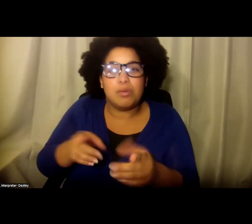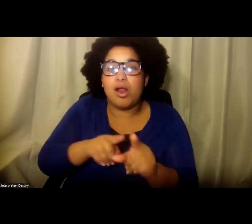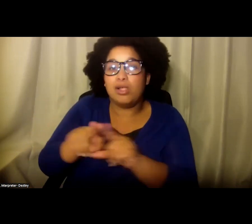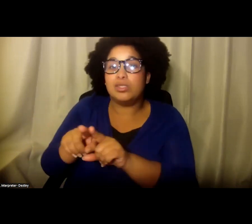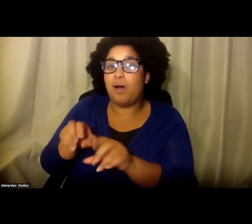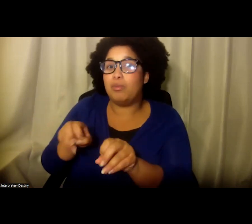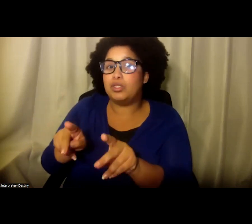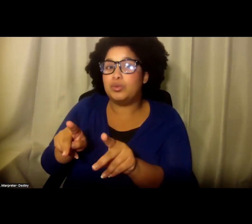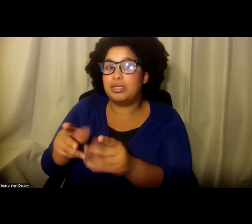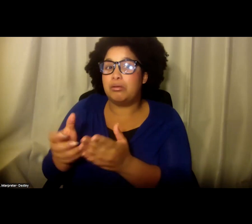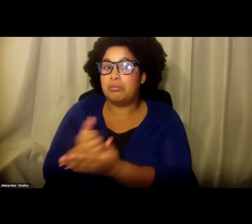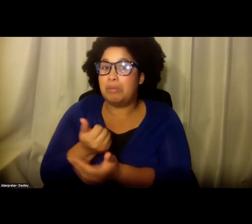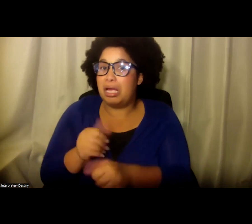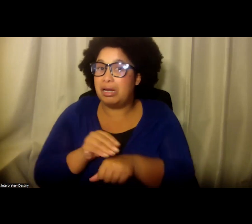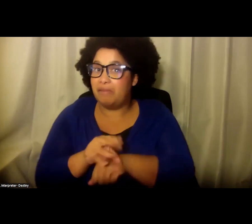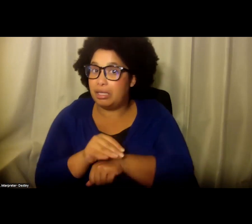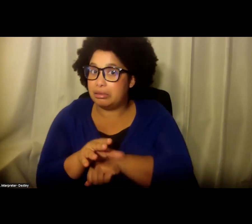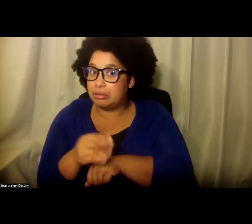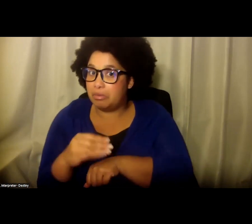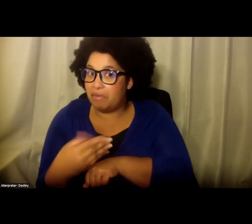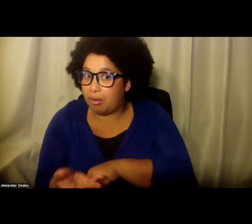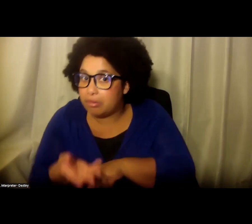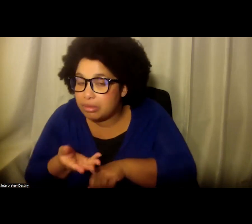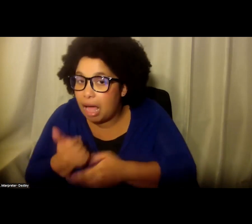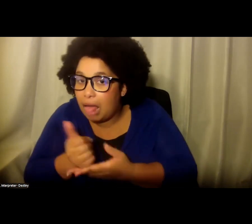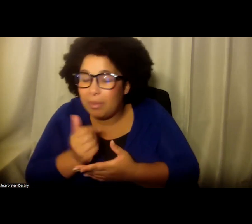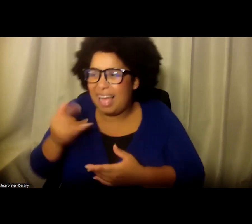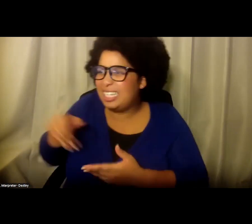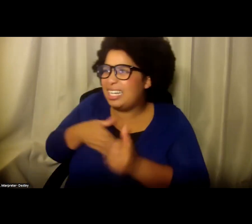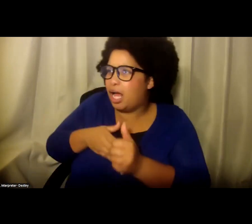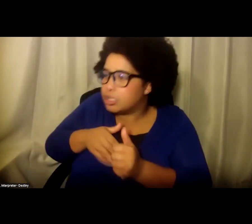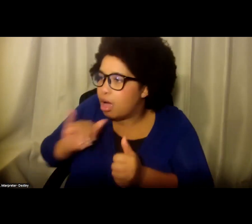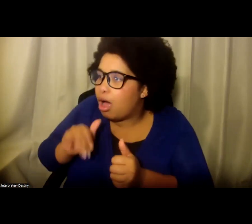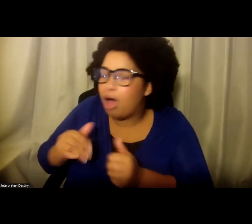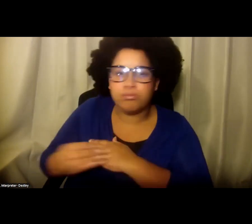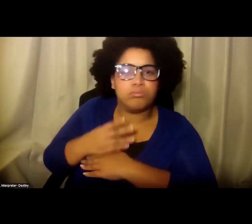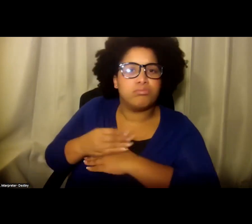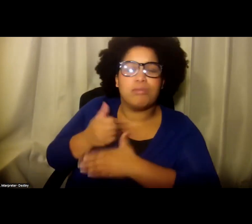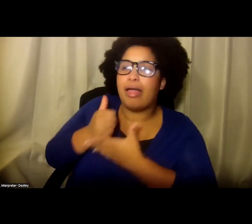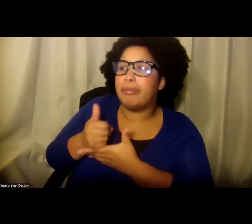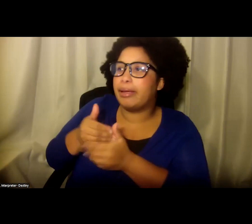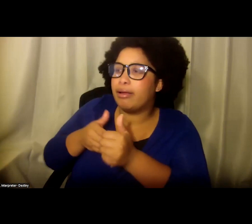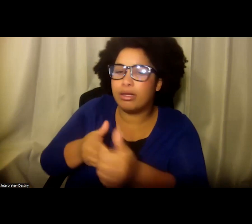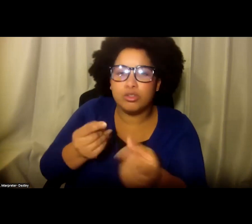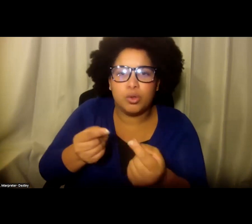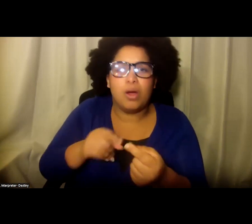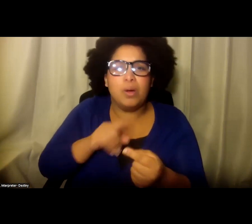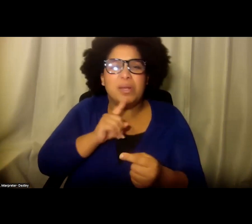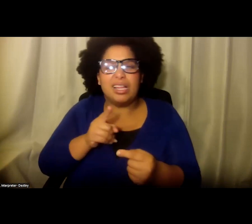to see if there is advice that they could help kind of guide folks. They really provide kind of this practical way to deliver